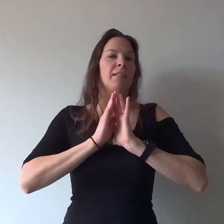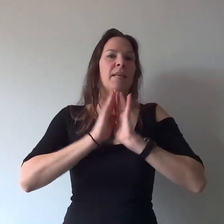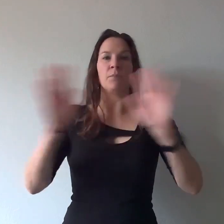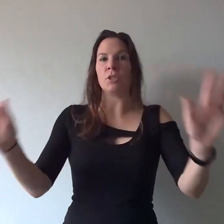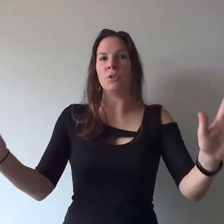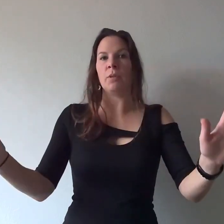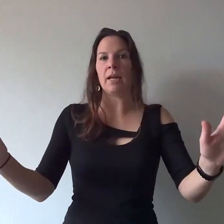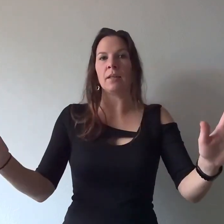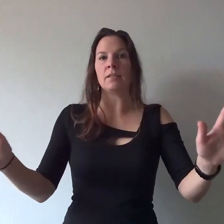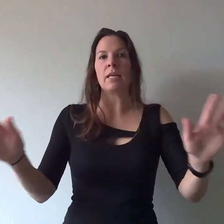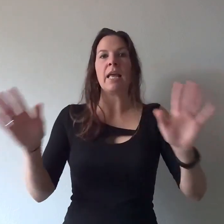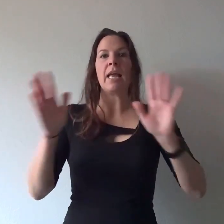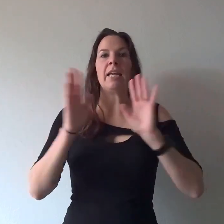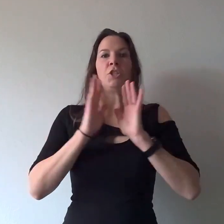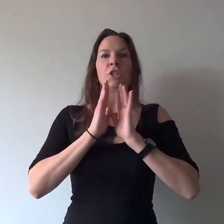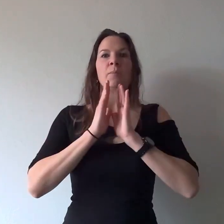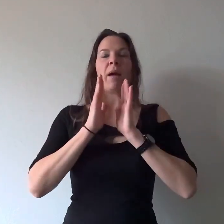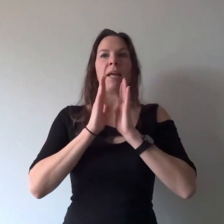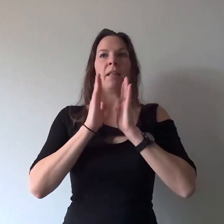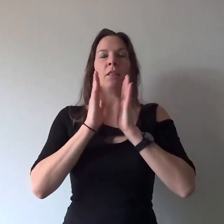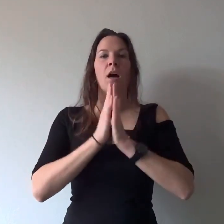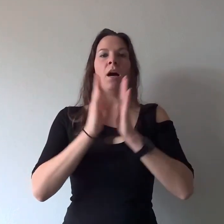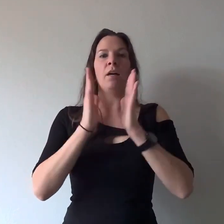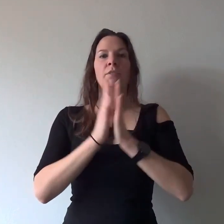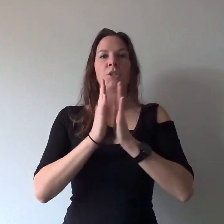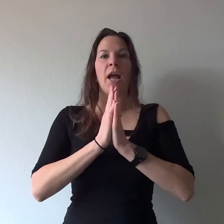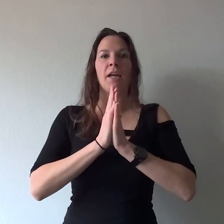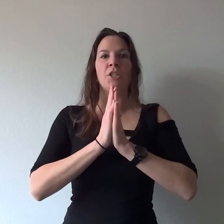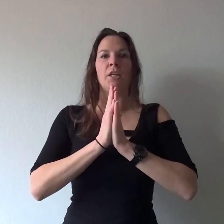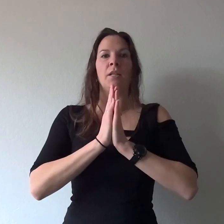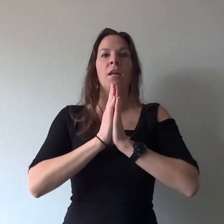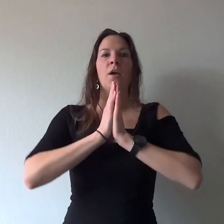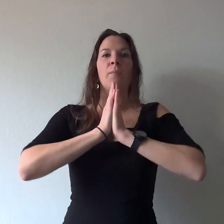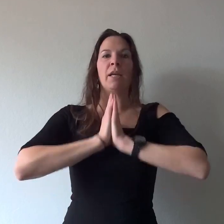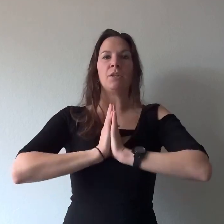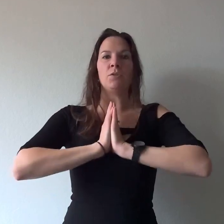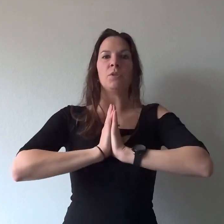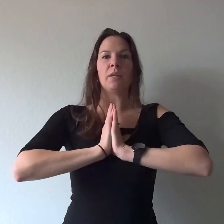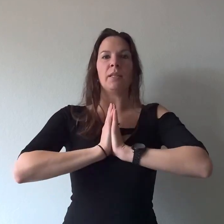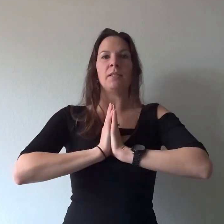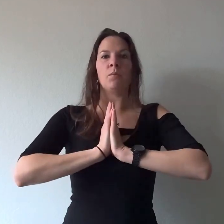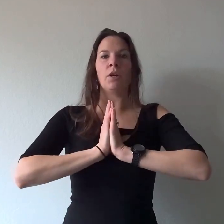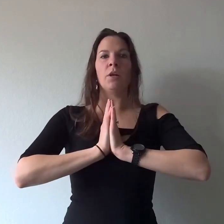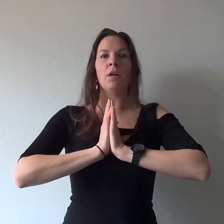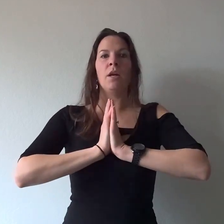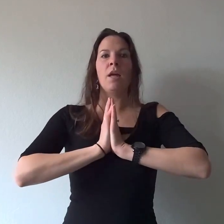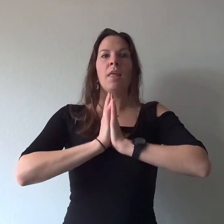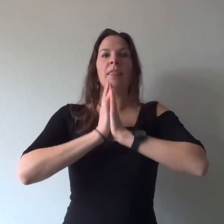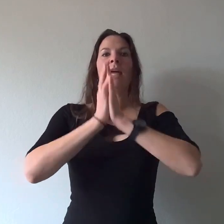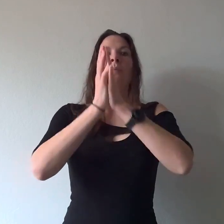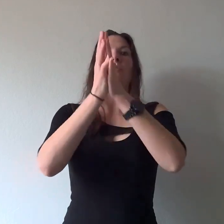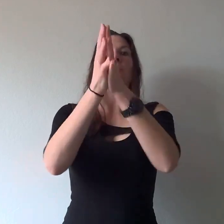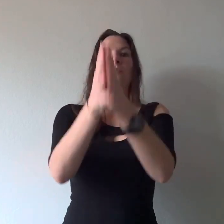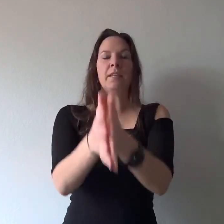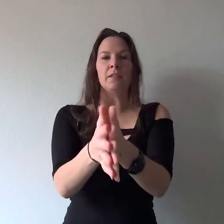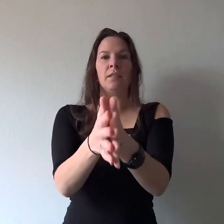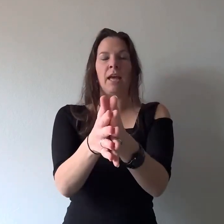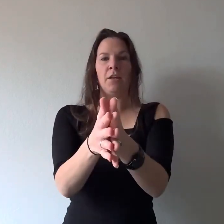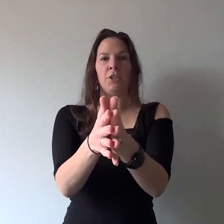them to do theirs it just by law of attraction by you doing this work they will feel the energy